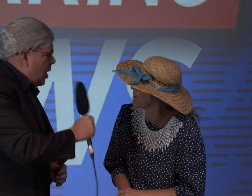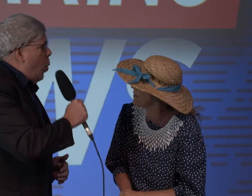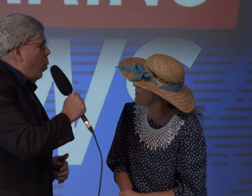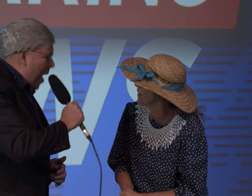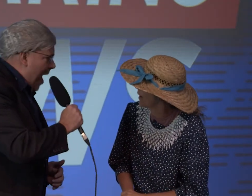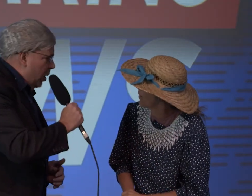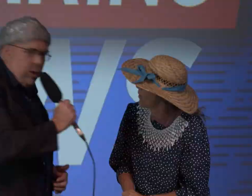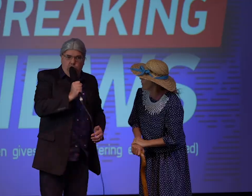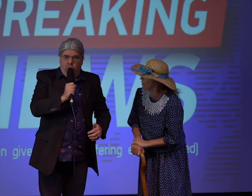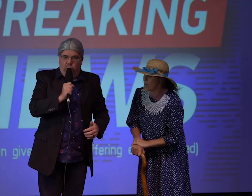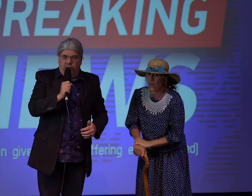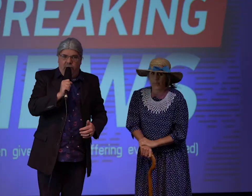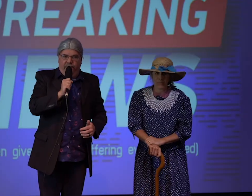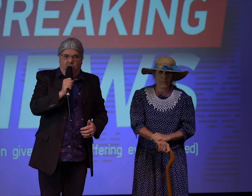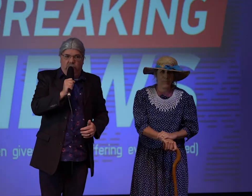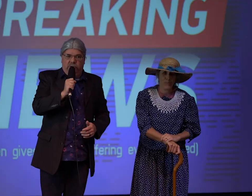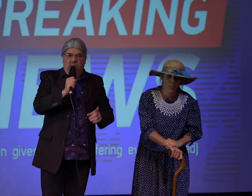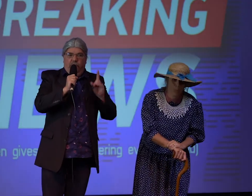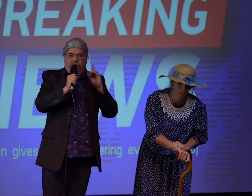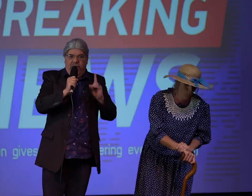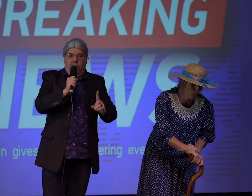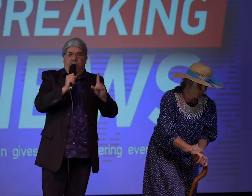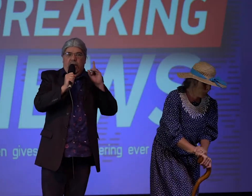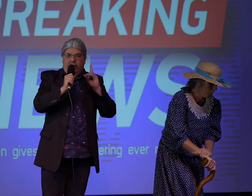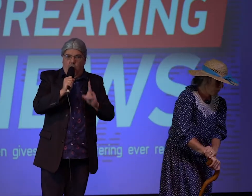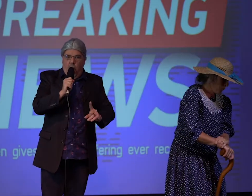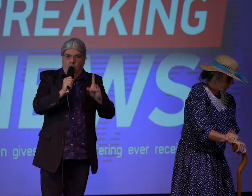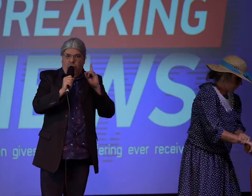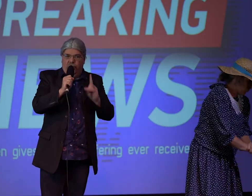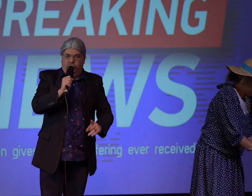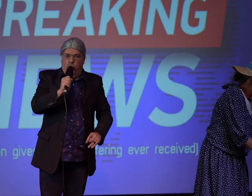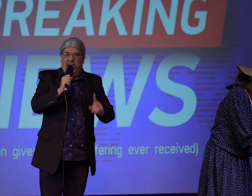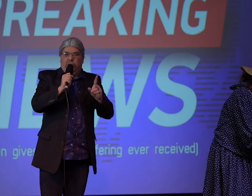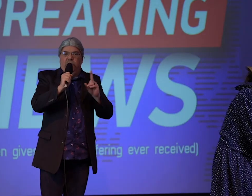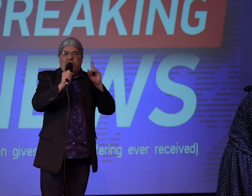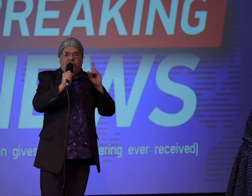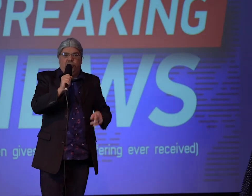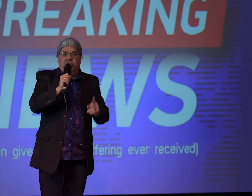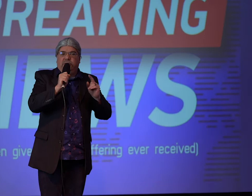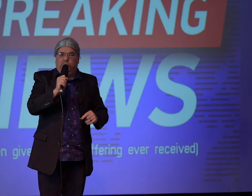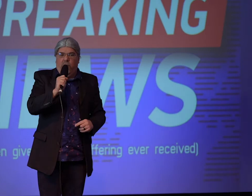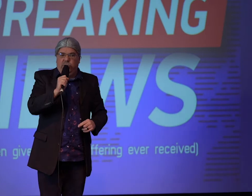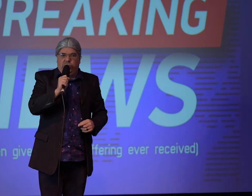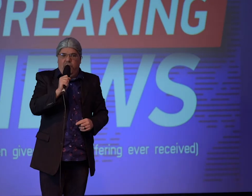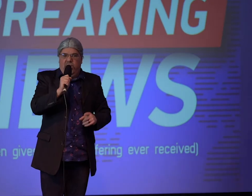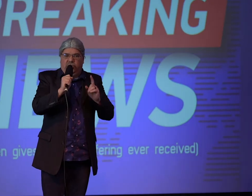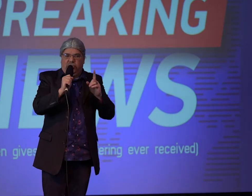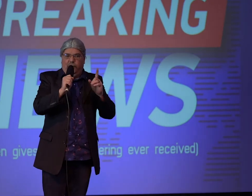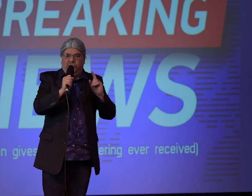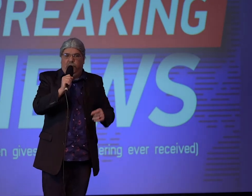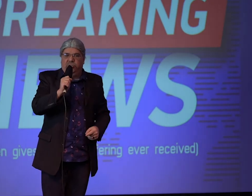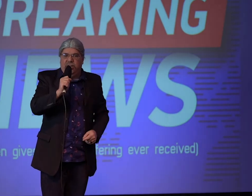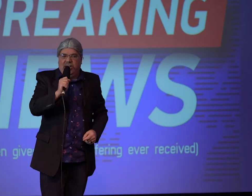wow you heard it here folks there is all the story it turns out that jesus wasn't showing